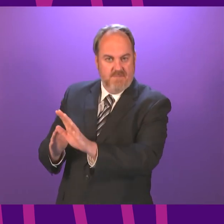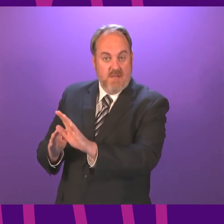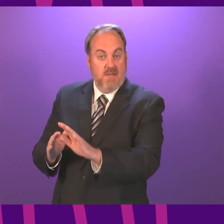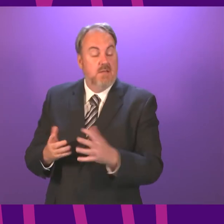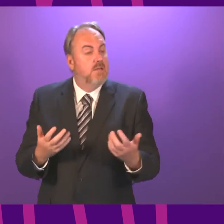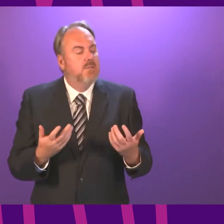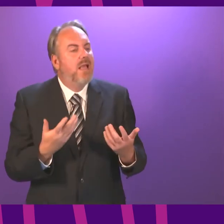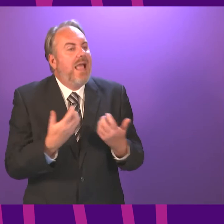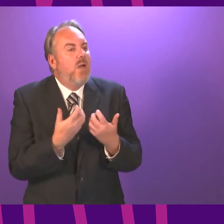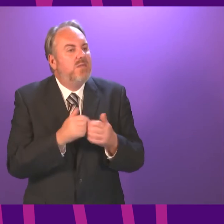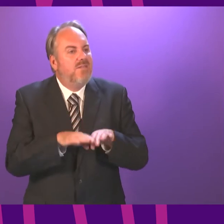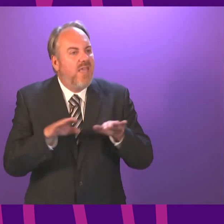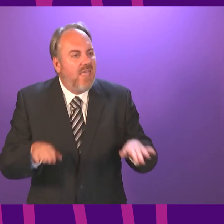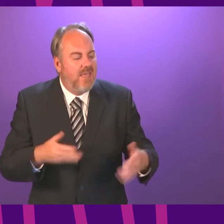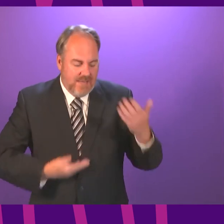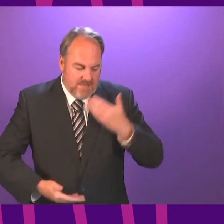Cabinet Secretary?